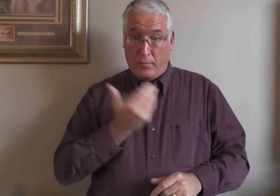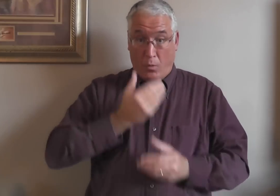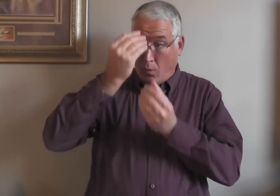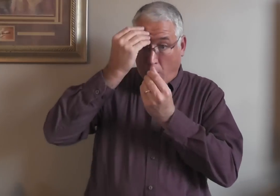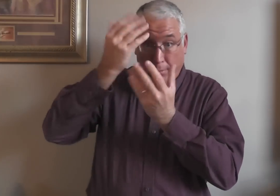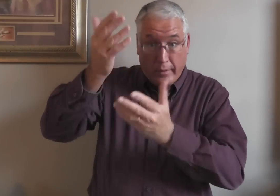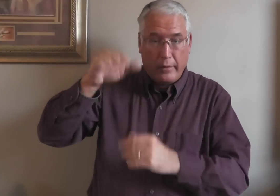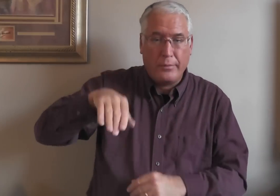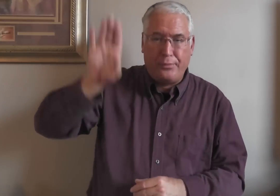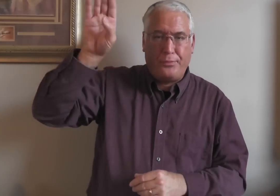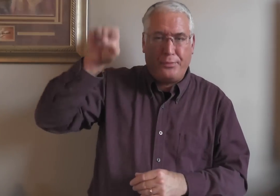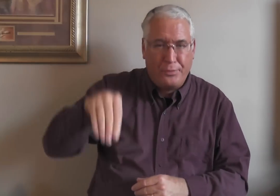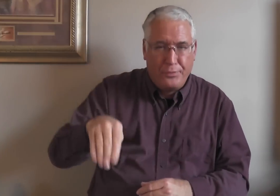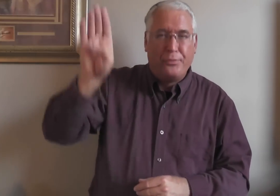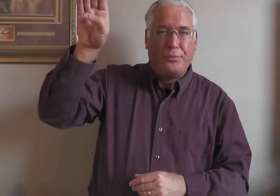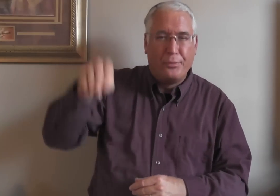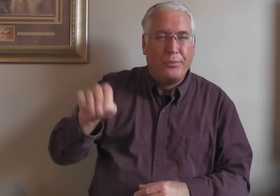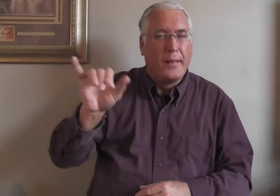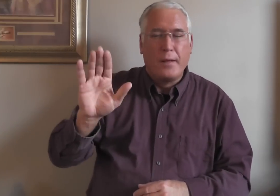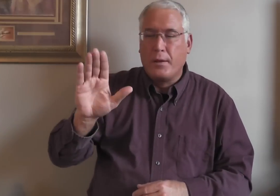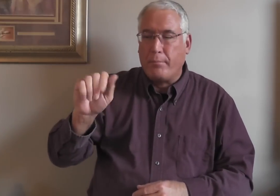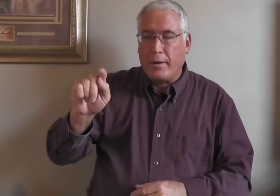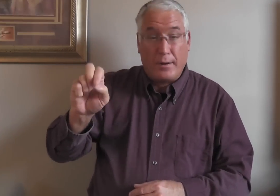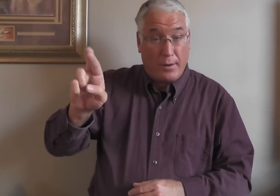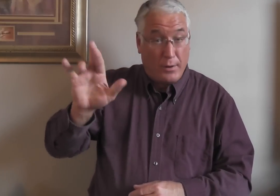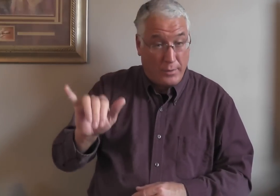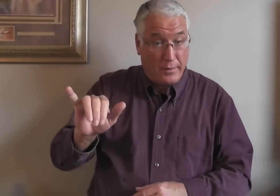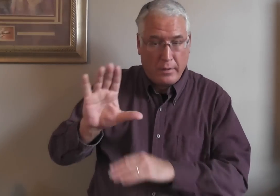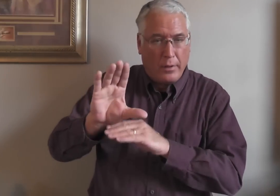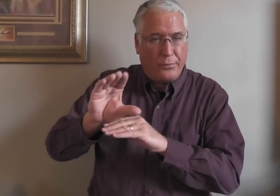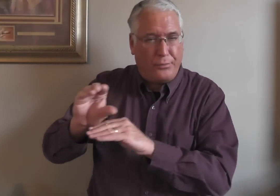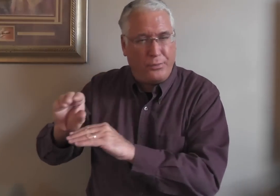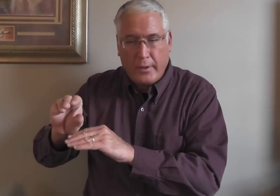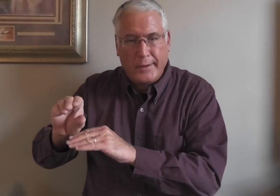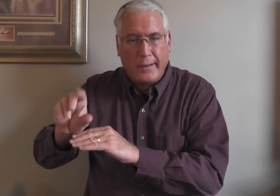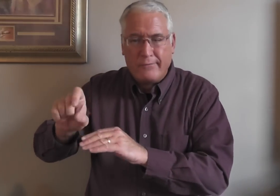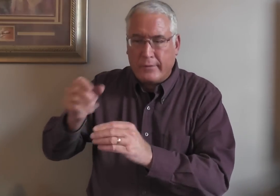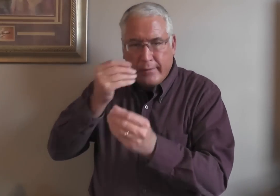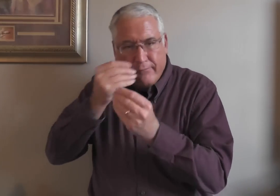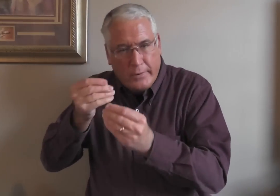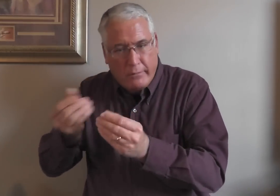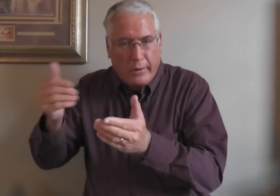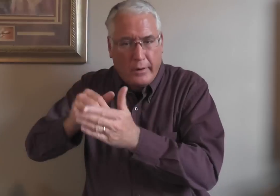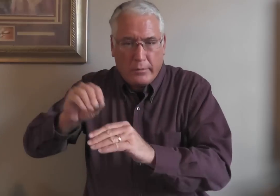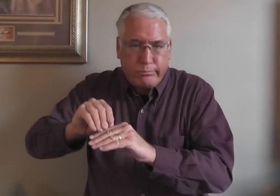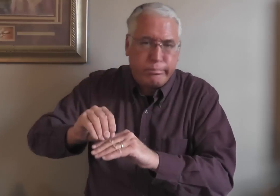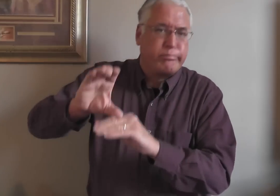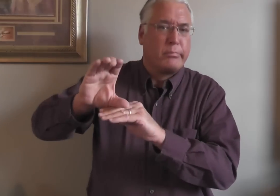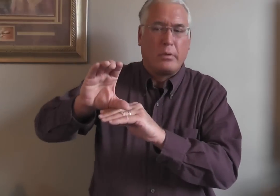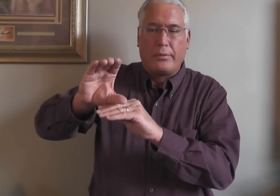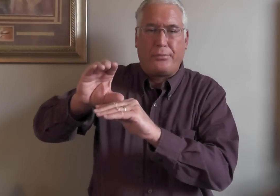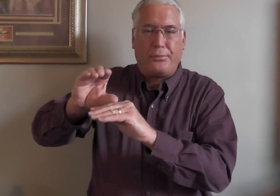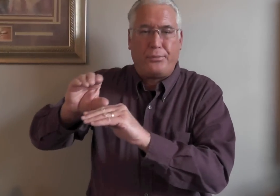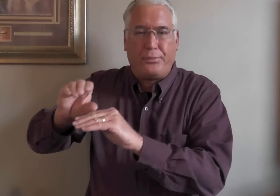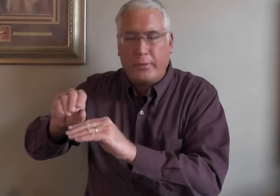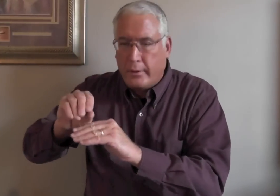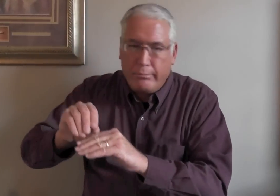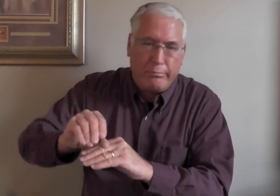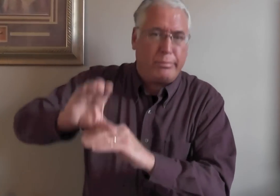Why? Because our obedience goes up and down like the battery does. Up and down. It just diminishes. Sometimes up, but then